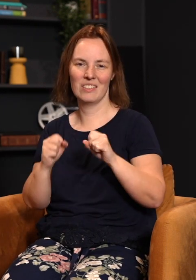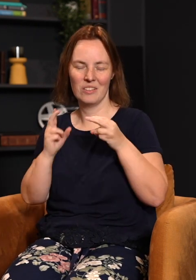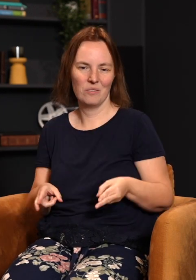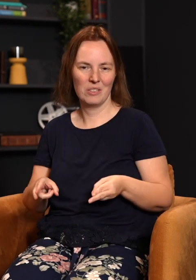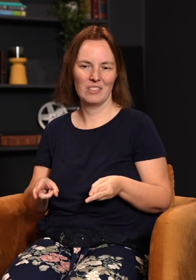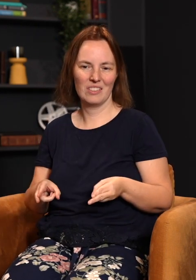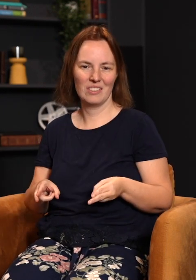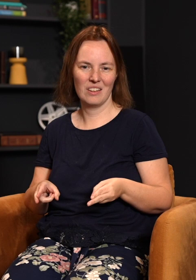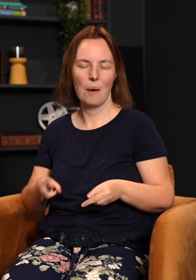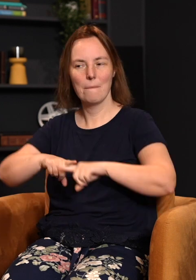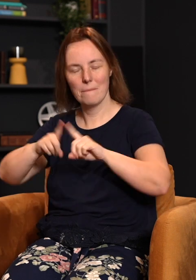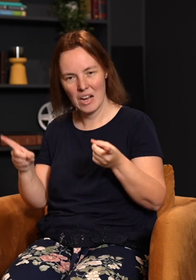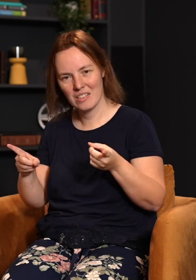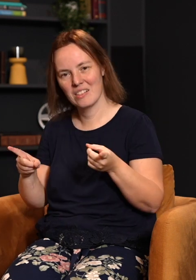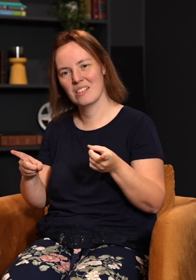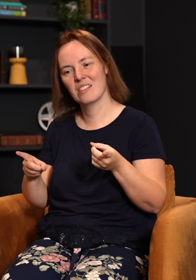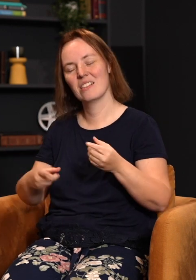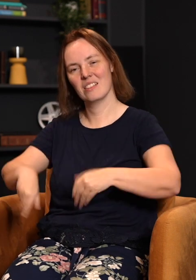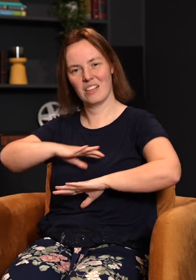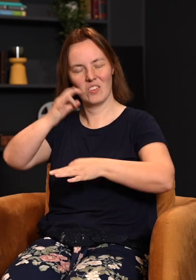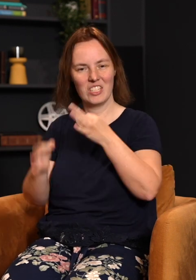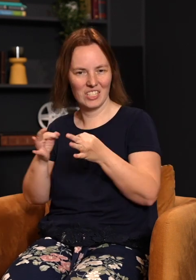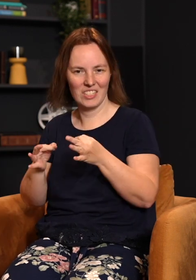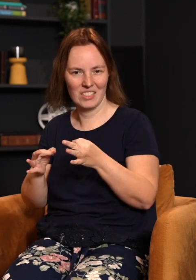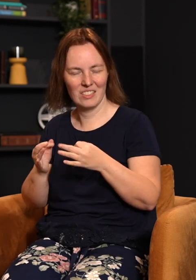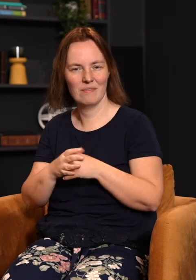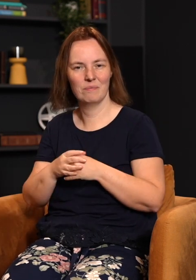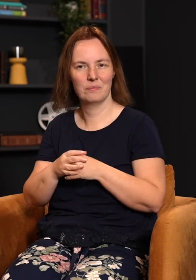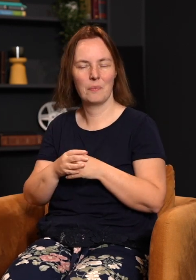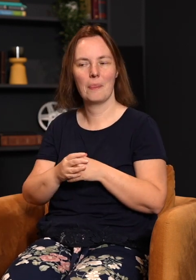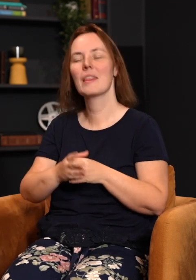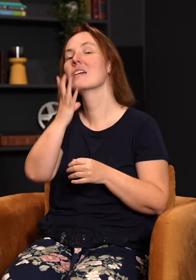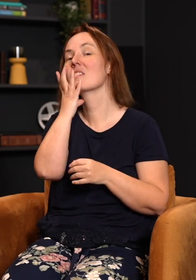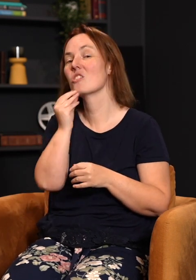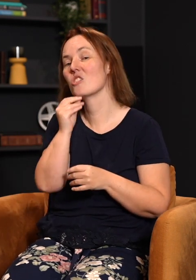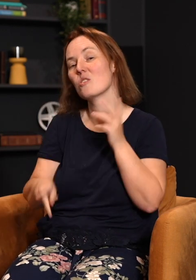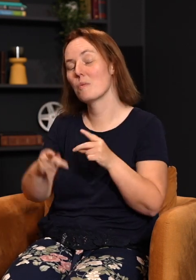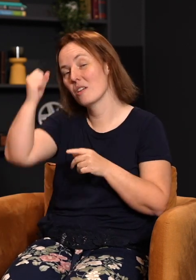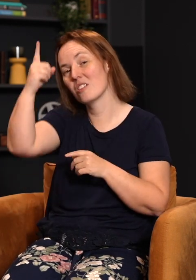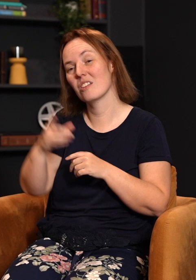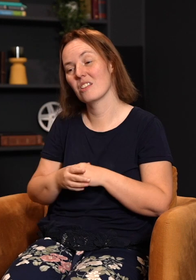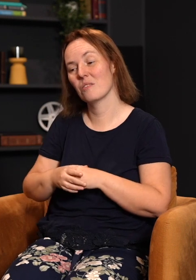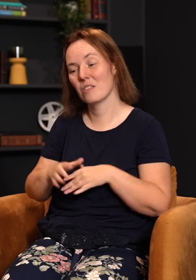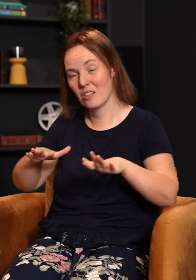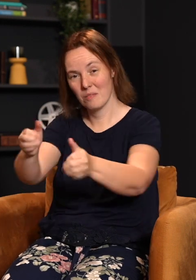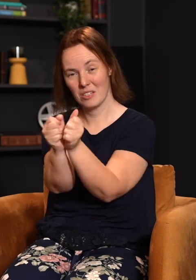hand, exacting the punishment from man that he deserves. So the Jewish people understood this. When they came together with their